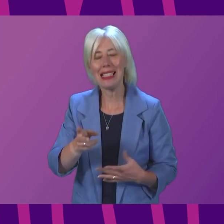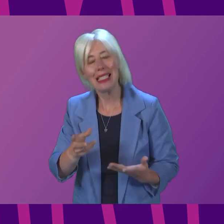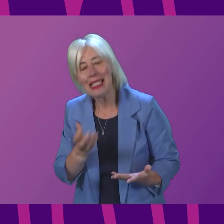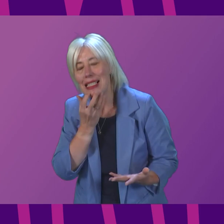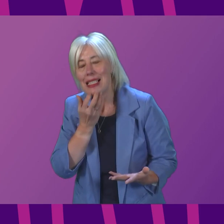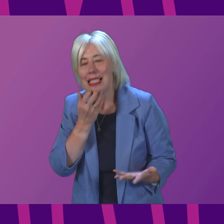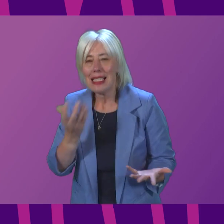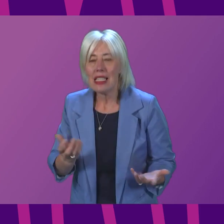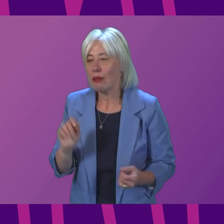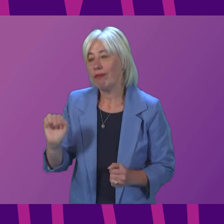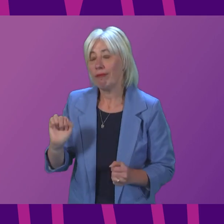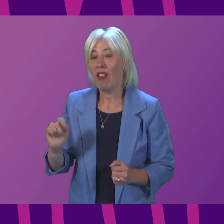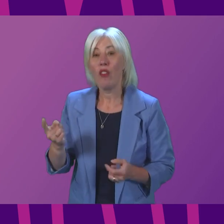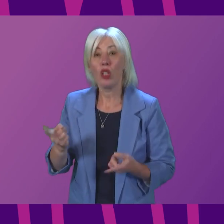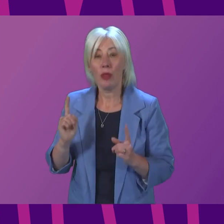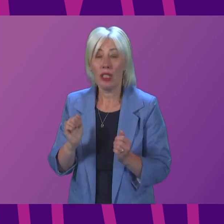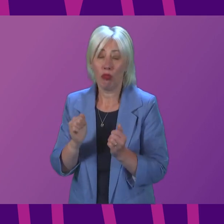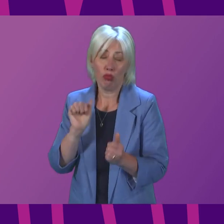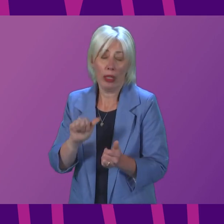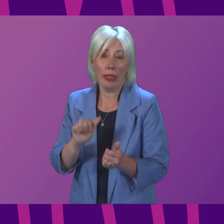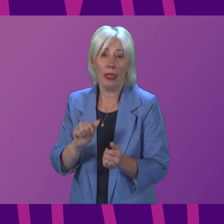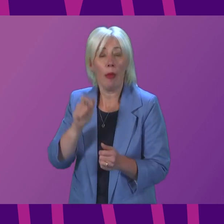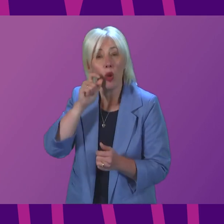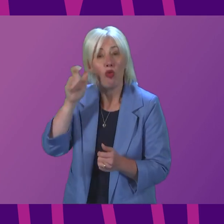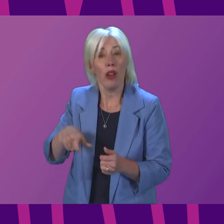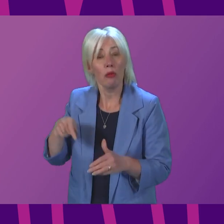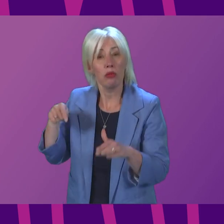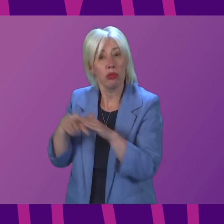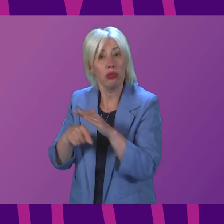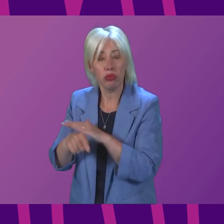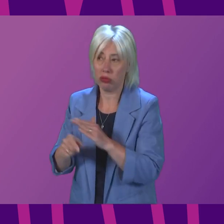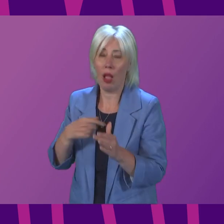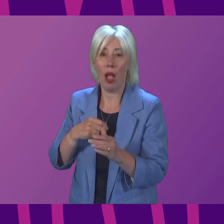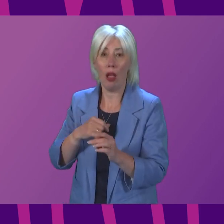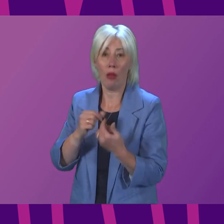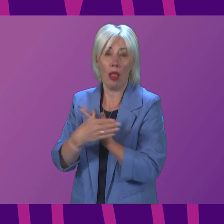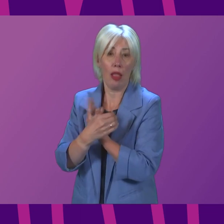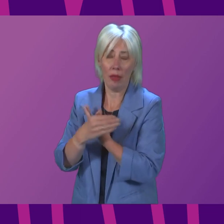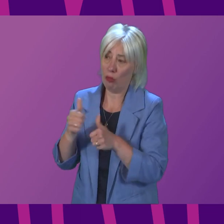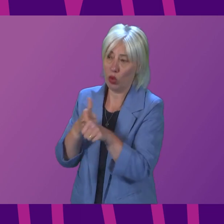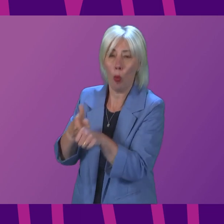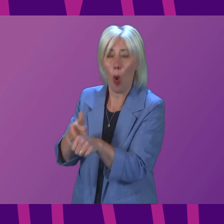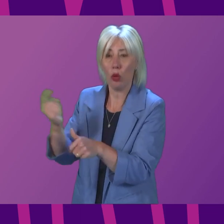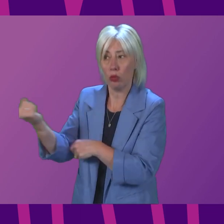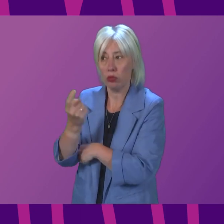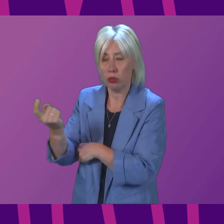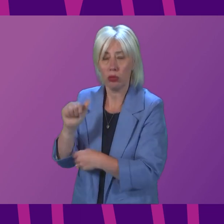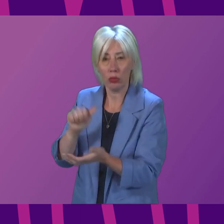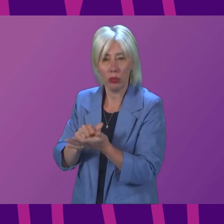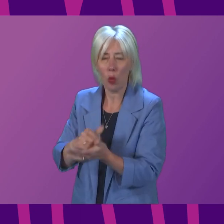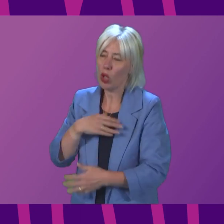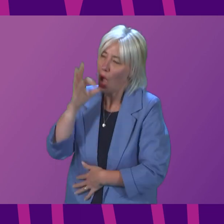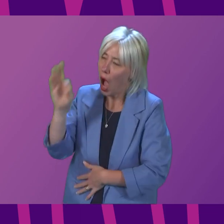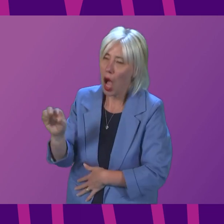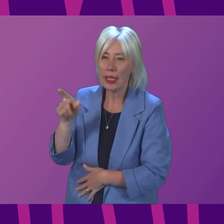Presiding Officer, the First Minister rightly mentioned the plight of Ukrainian refugees, and I echo my party's support for her government's efforts in that regard. And I'd like to ask about them in